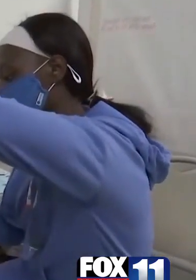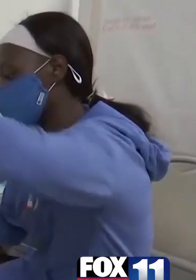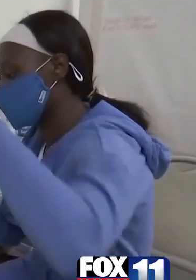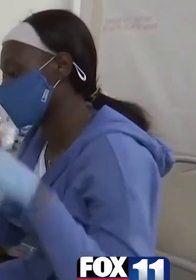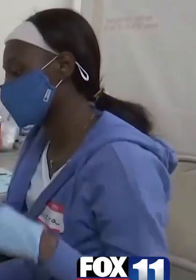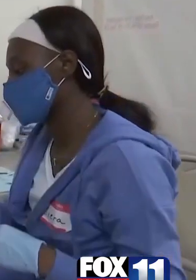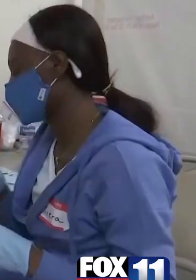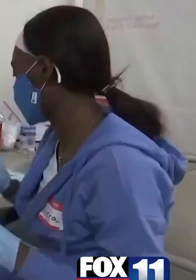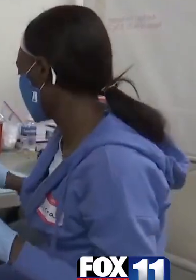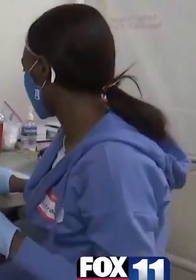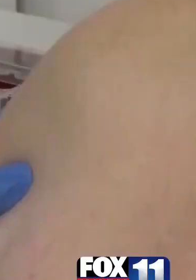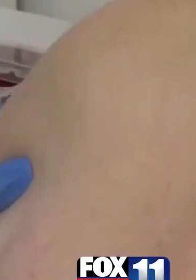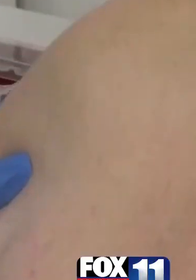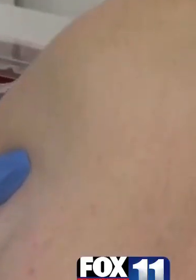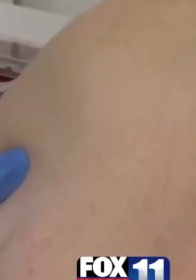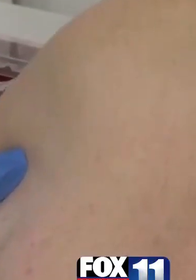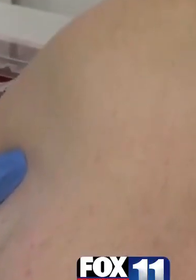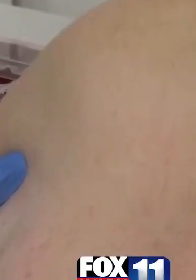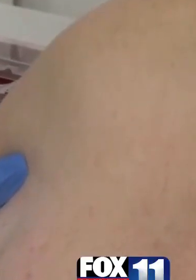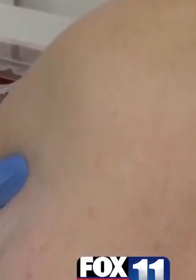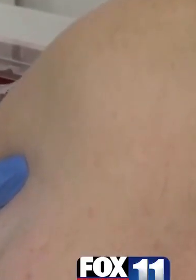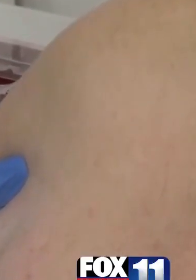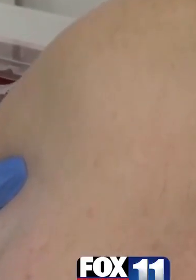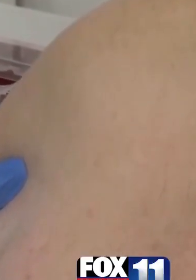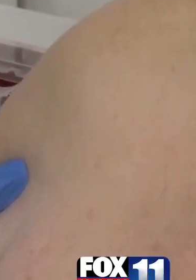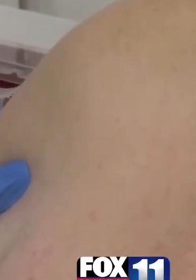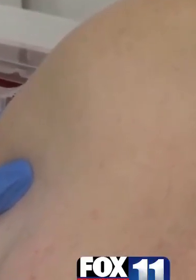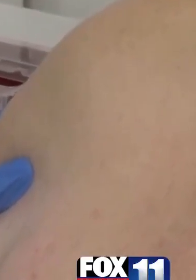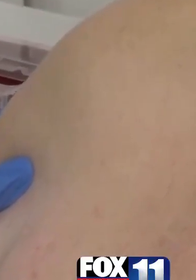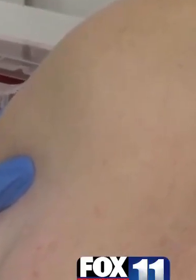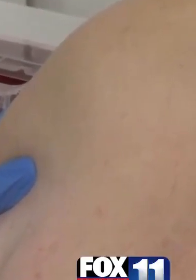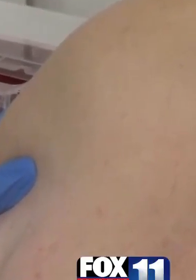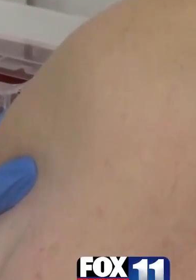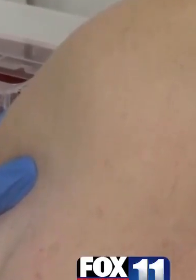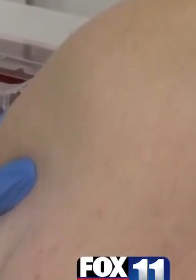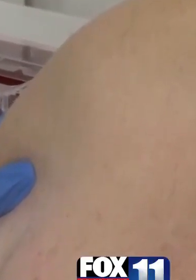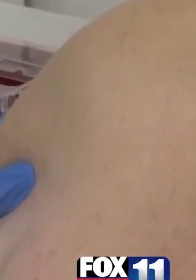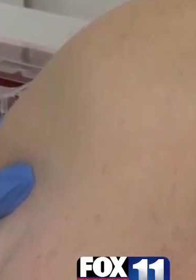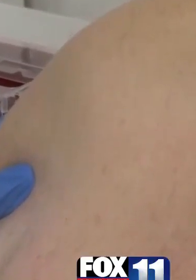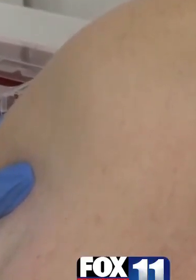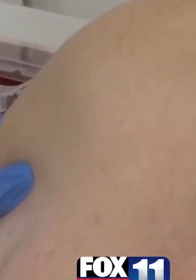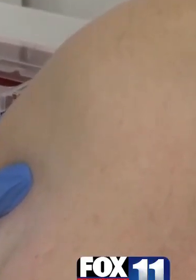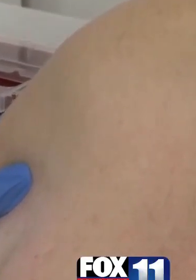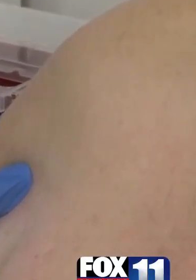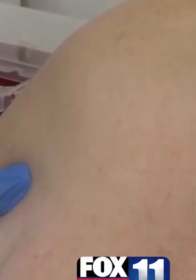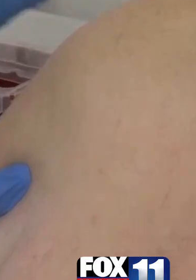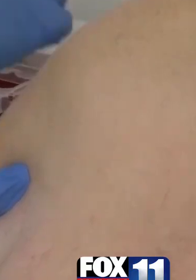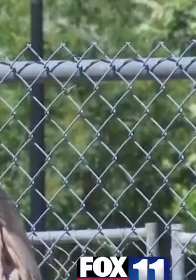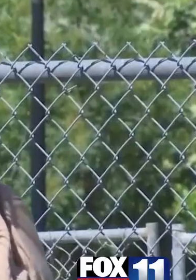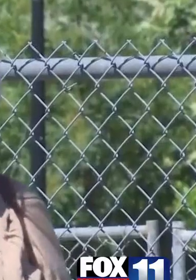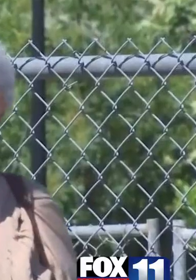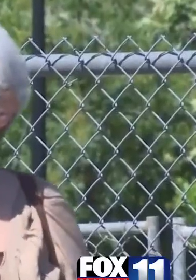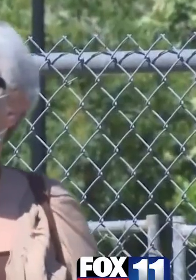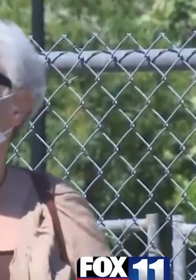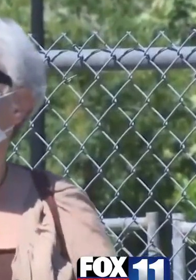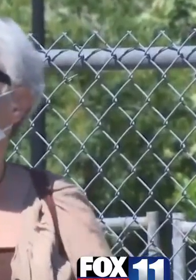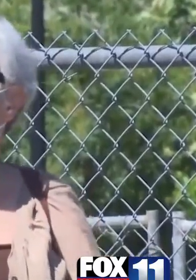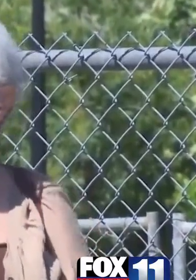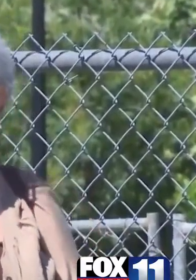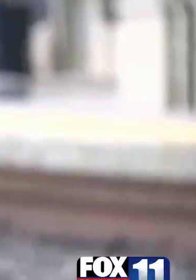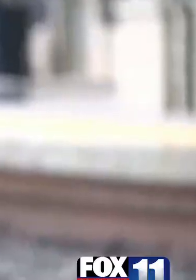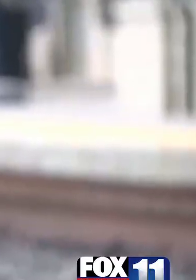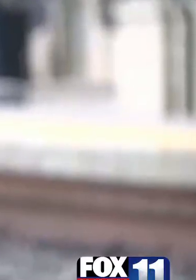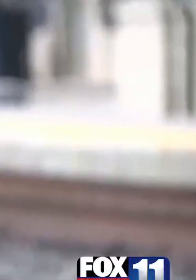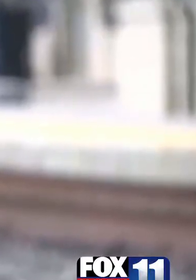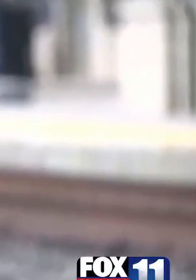to 163 cases and no deaths in June. Beyond indoor masking, public health says there are other ways to protect